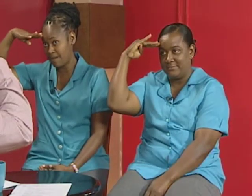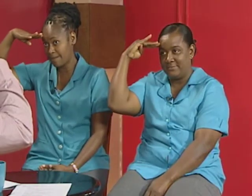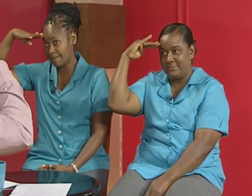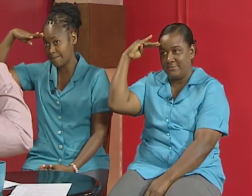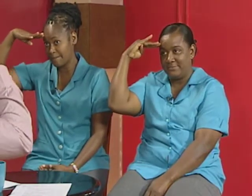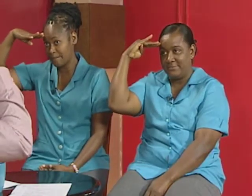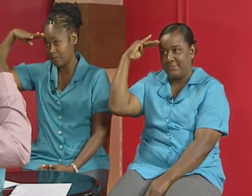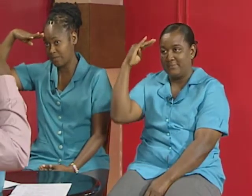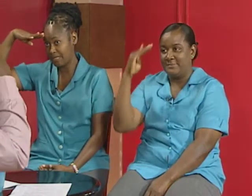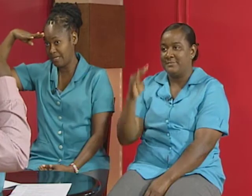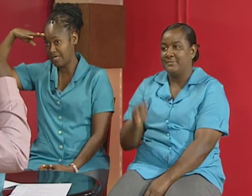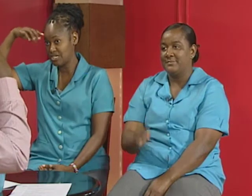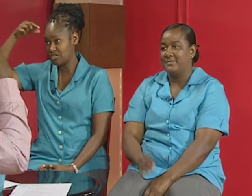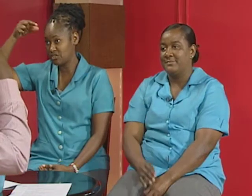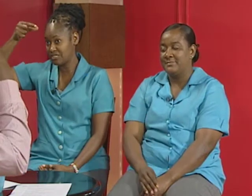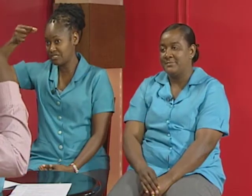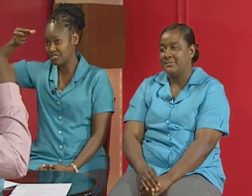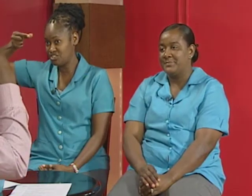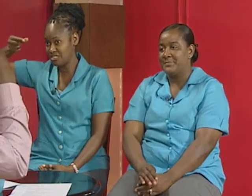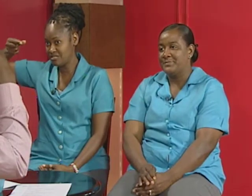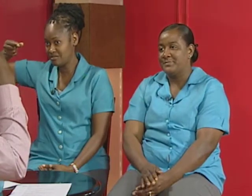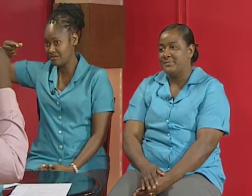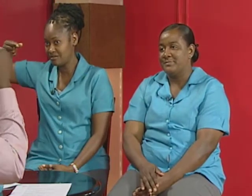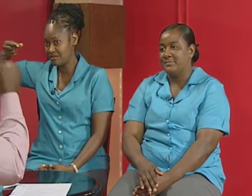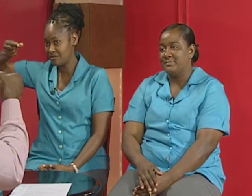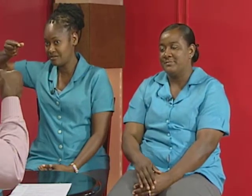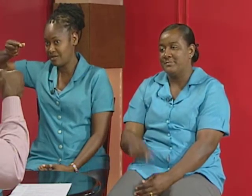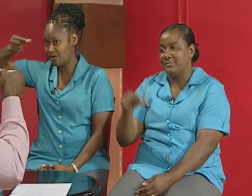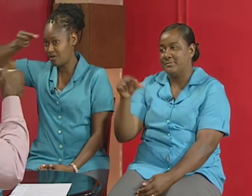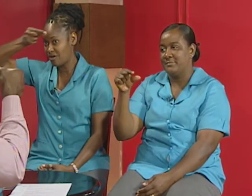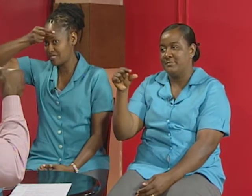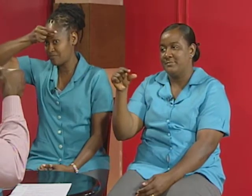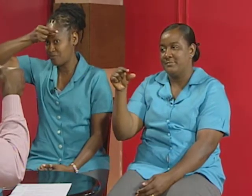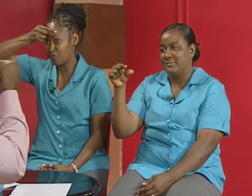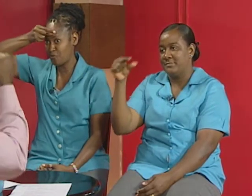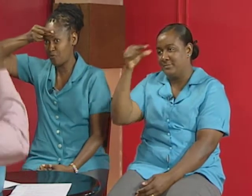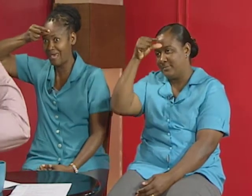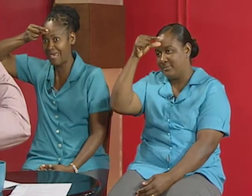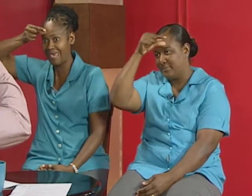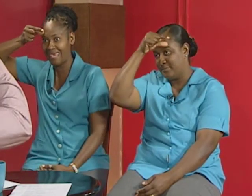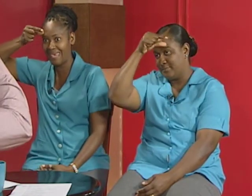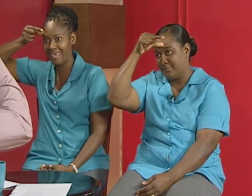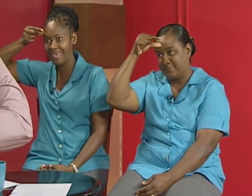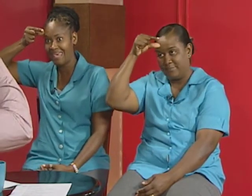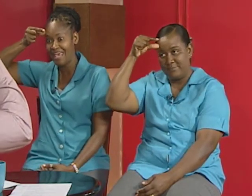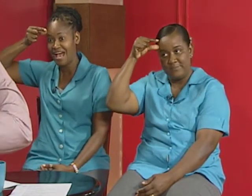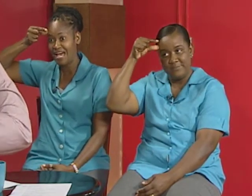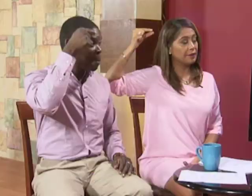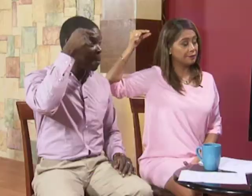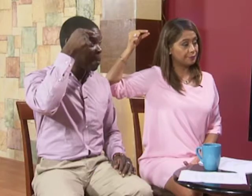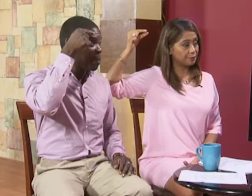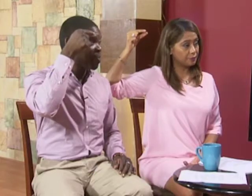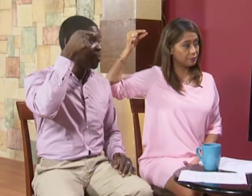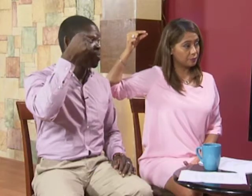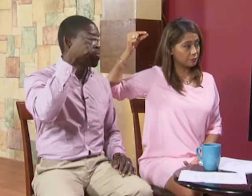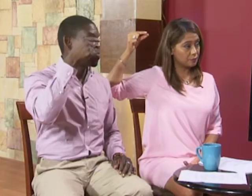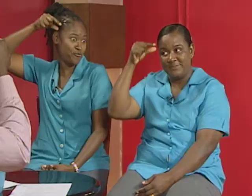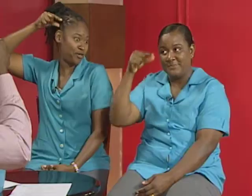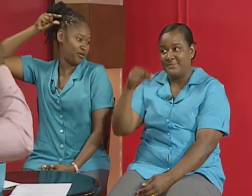okay so g across for gray gray and if you say you got gray hair gray here